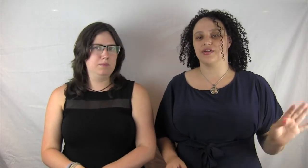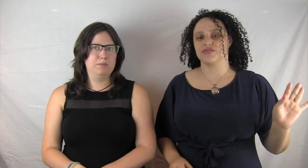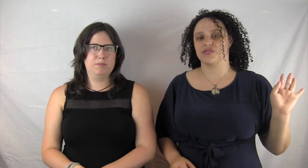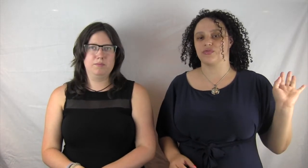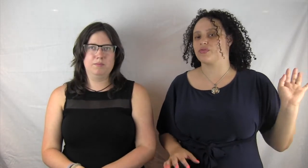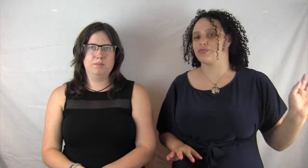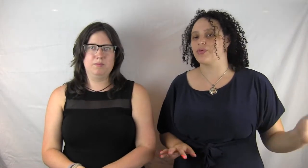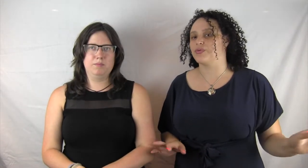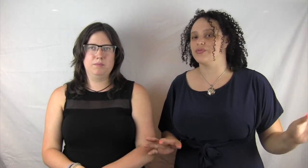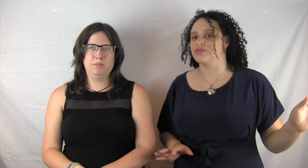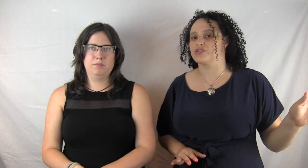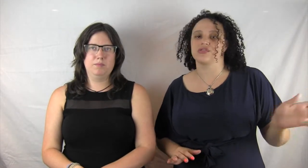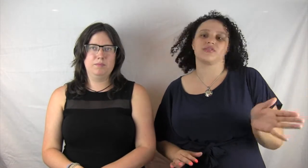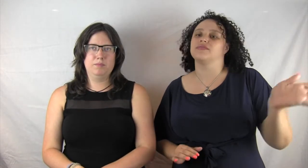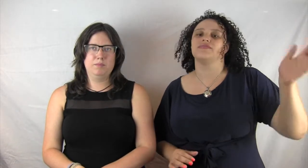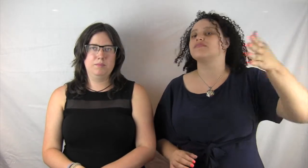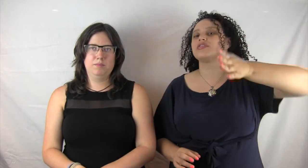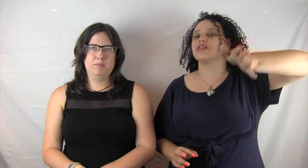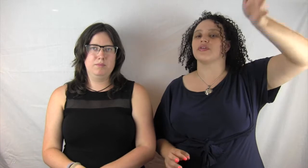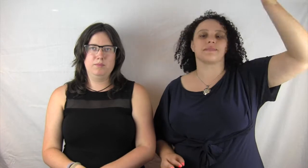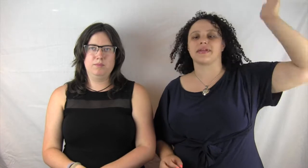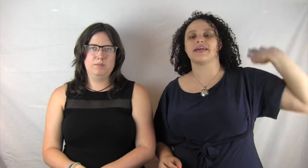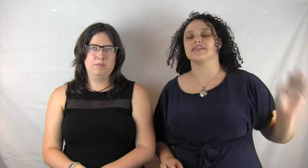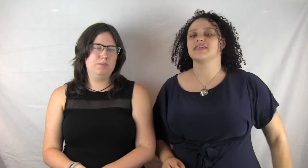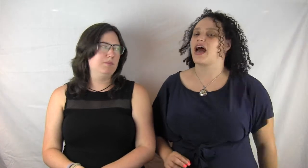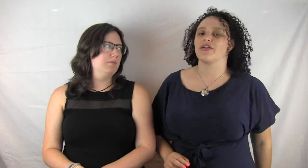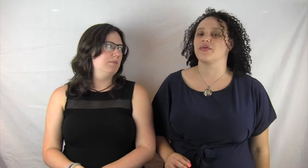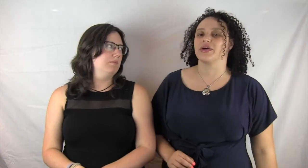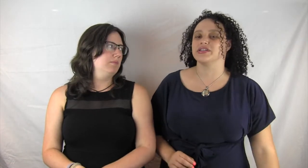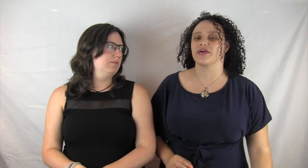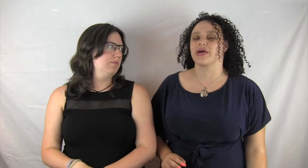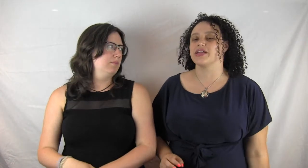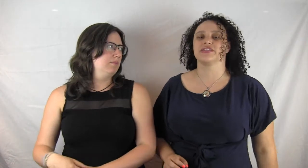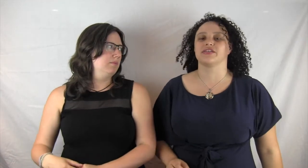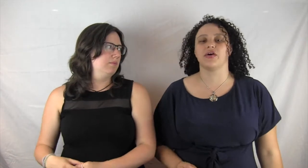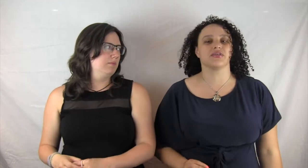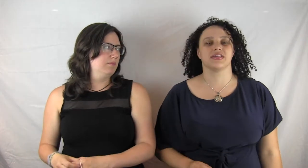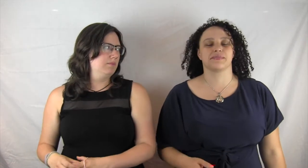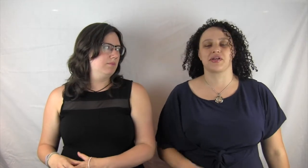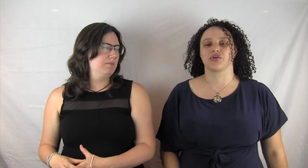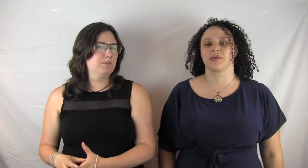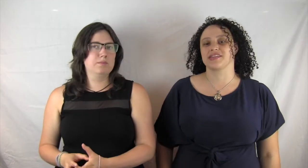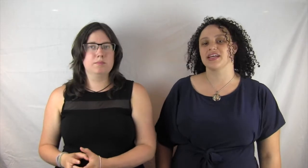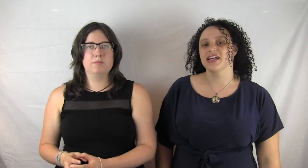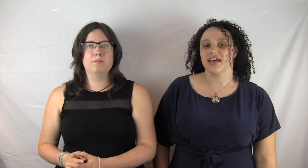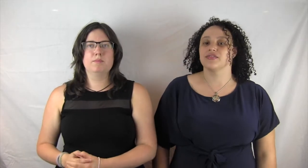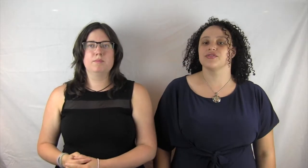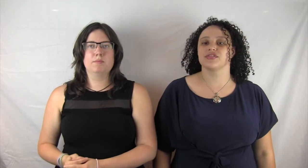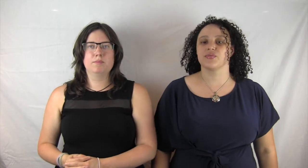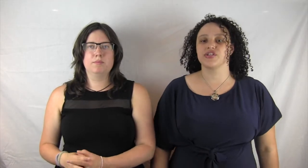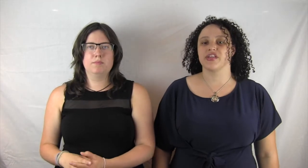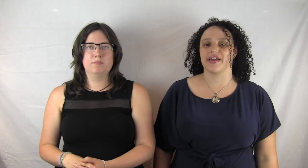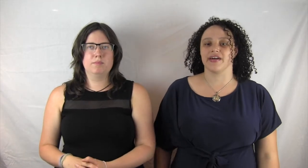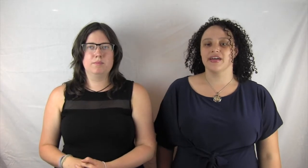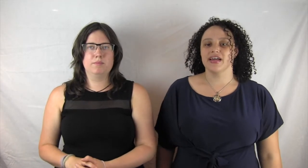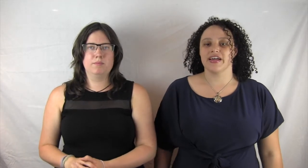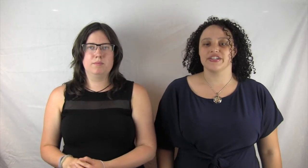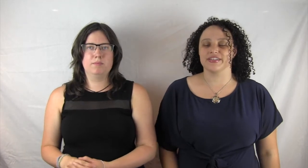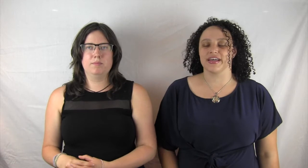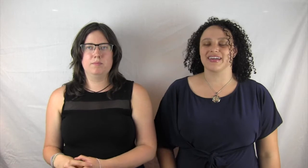ruins, secret place. I don't know where he's going. He just goes to this magical place. And there's this witch there. And she's like,